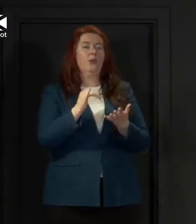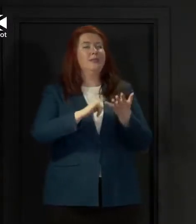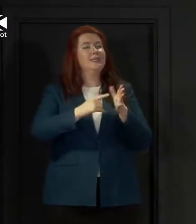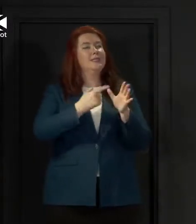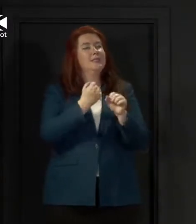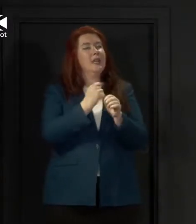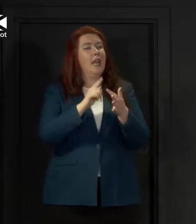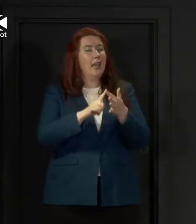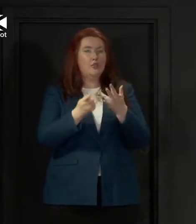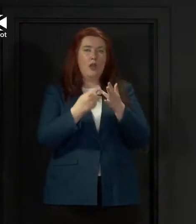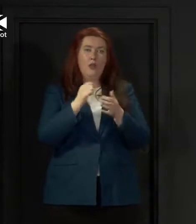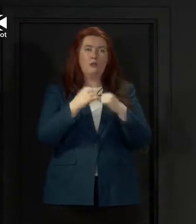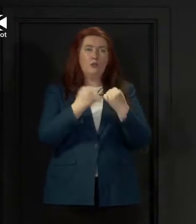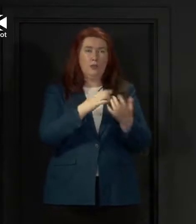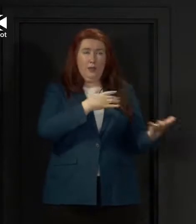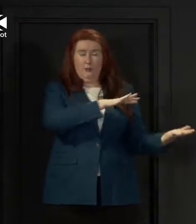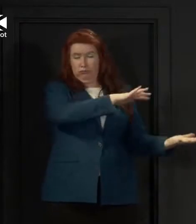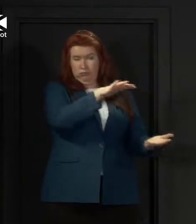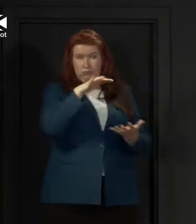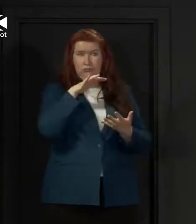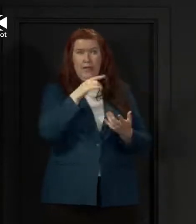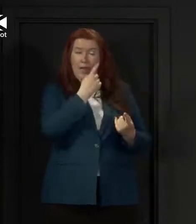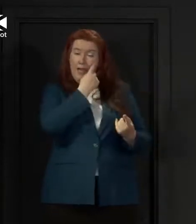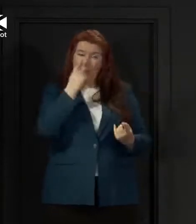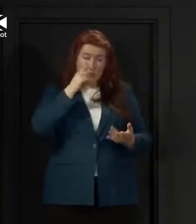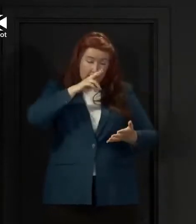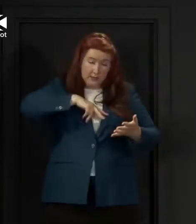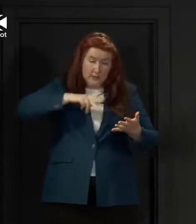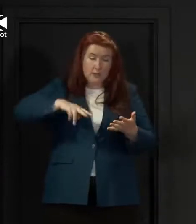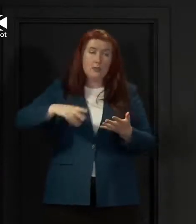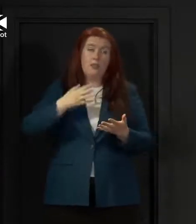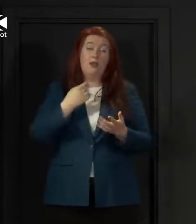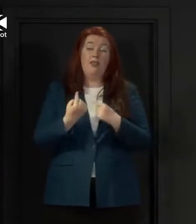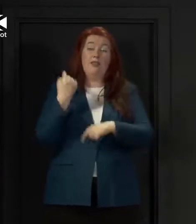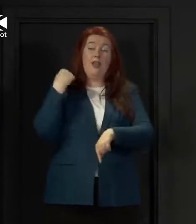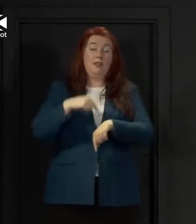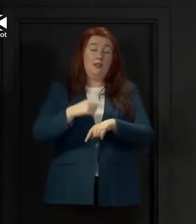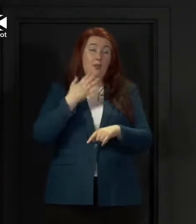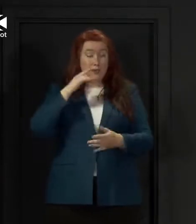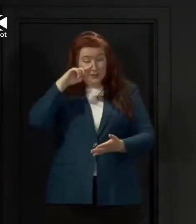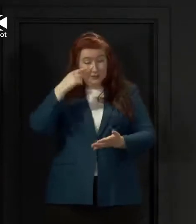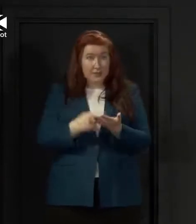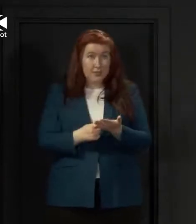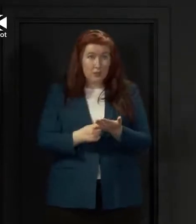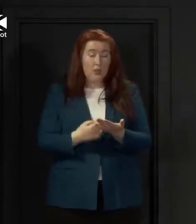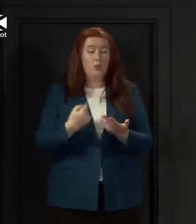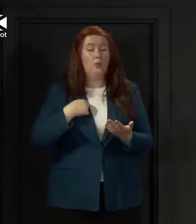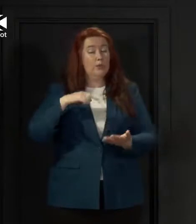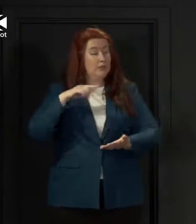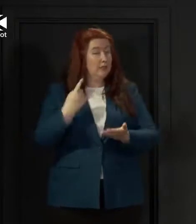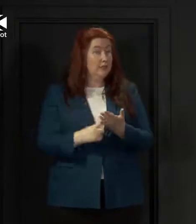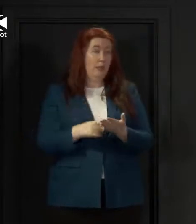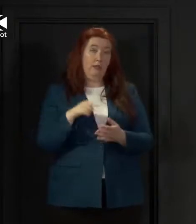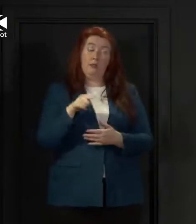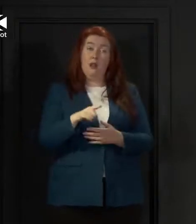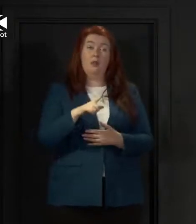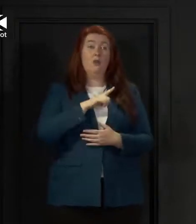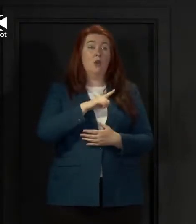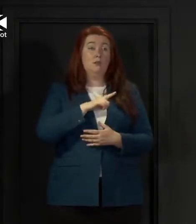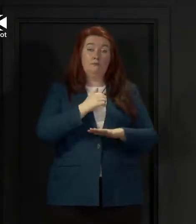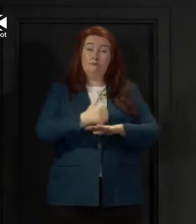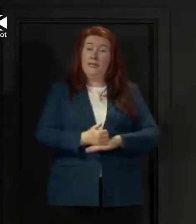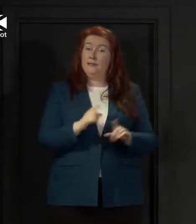by other ways and so at the time when we made the decisions we made the decisions we made based on the